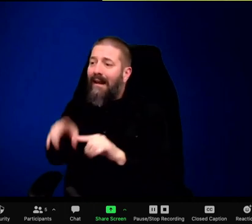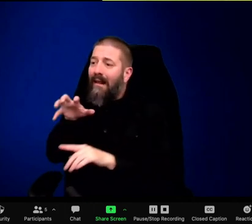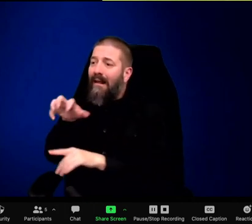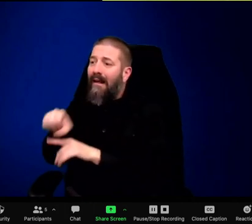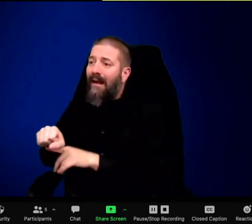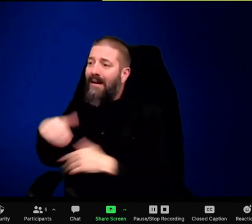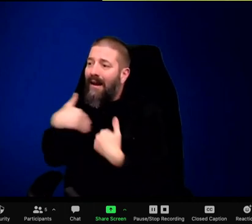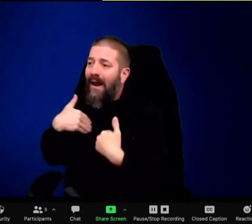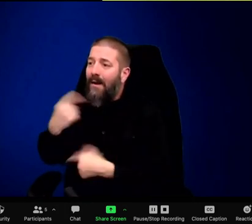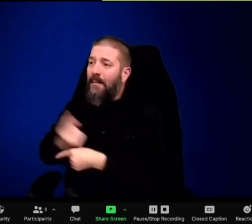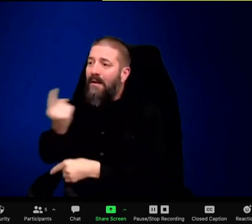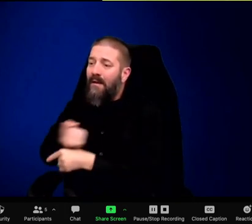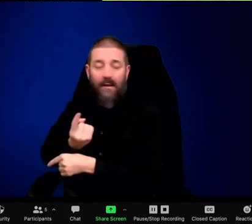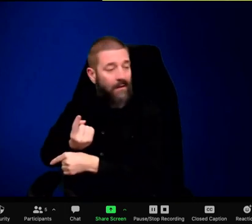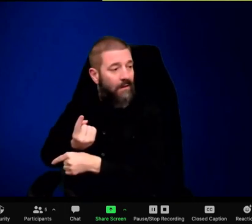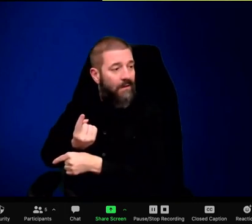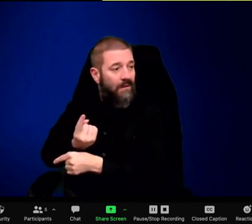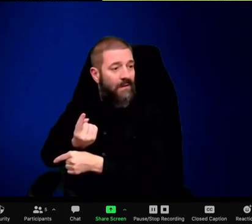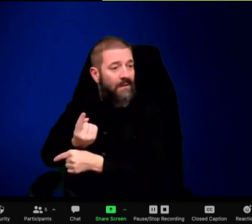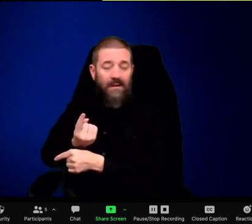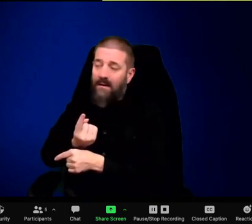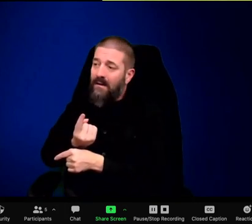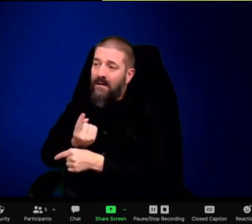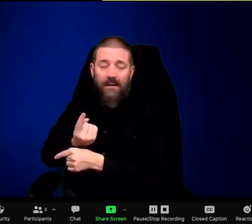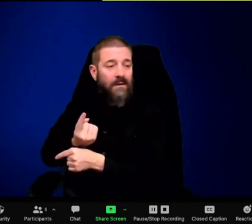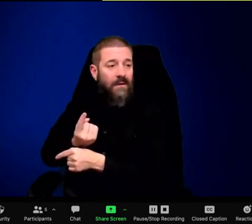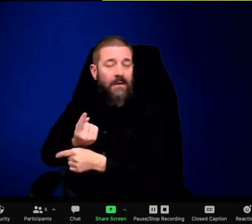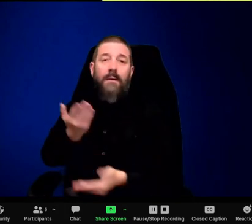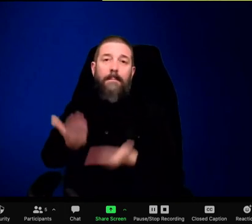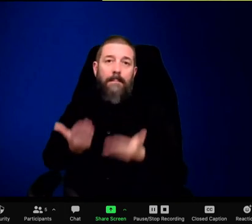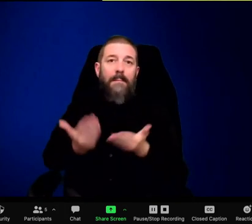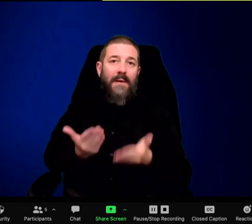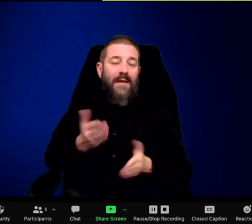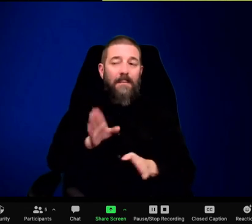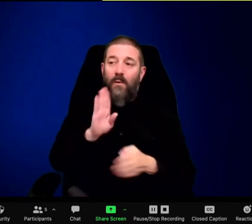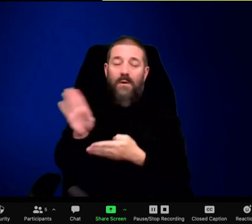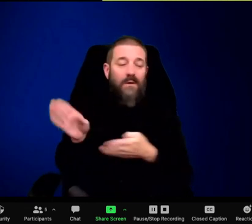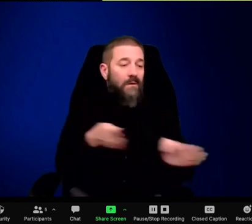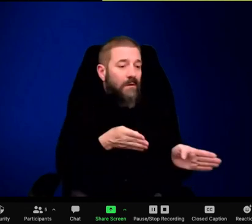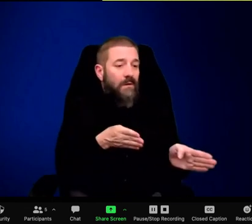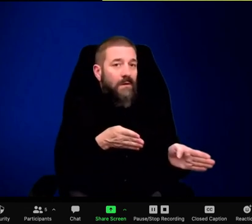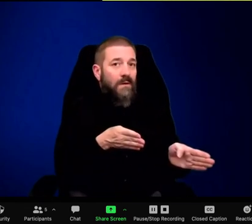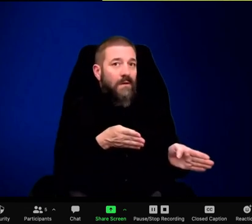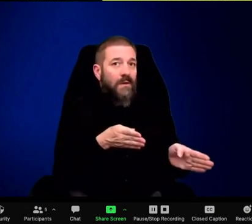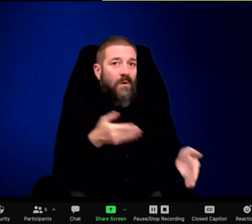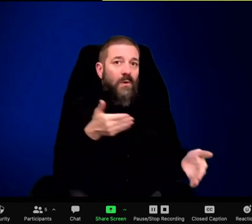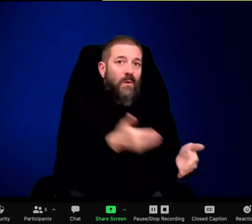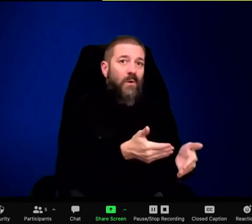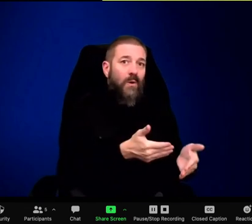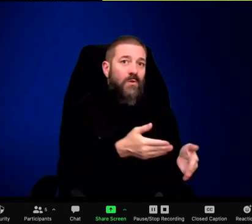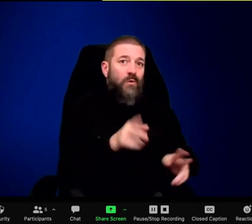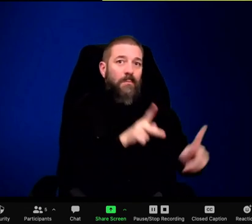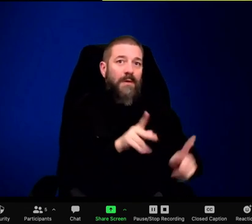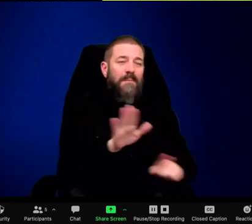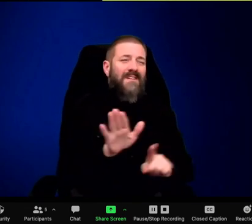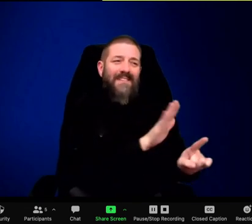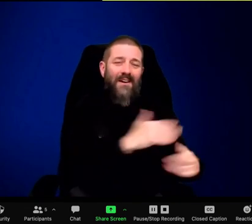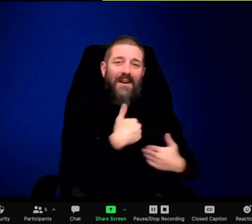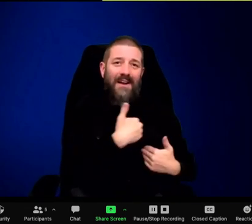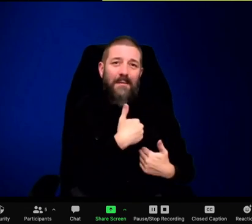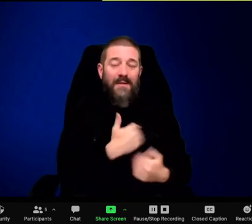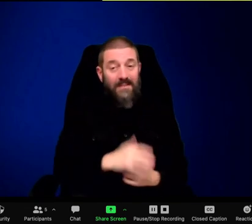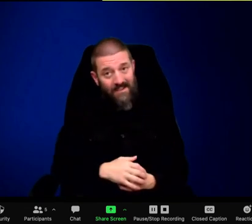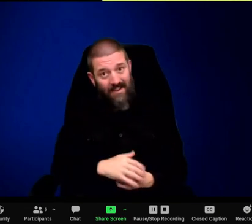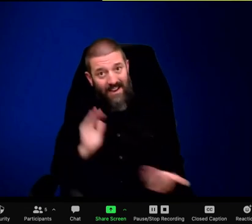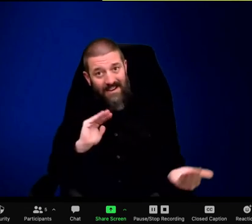details, the adult wolves are killed by people. And there's only young, inexperienced wolves that are